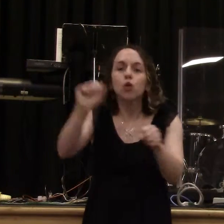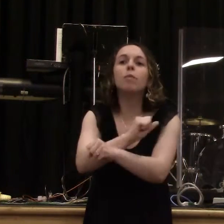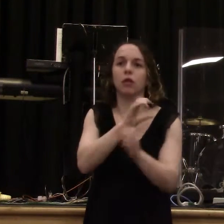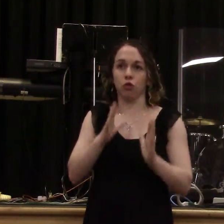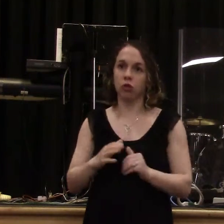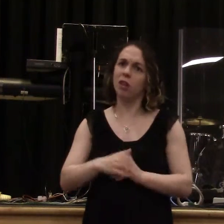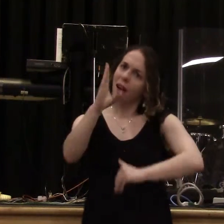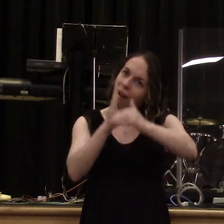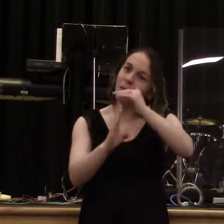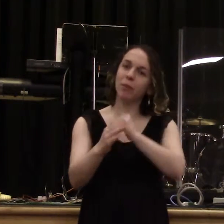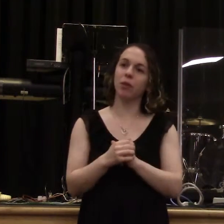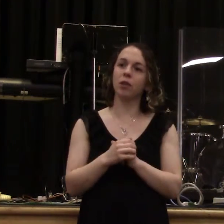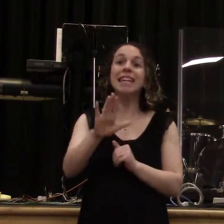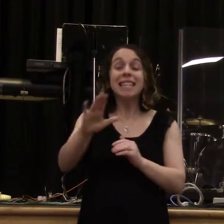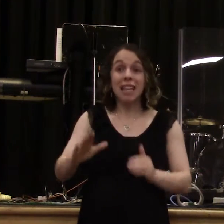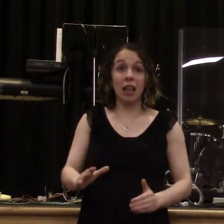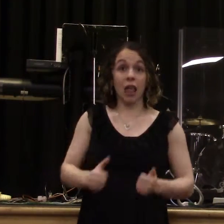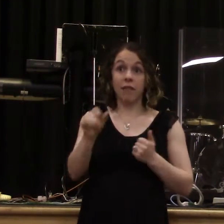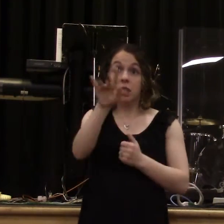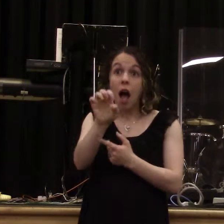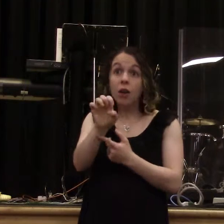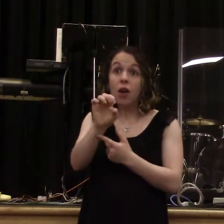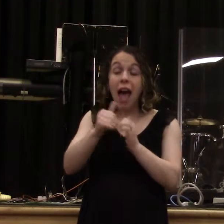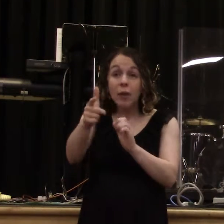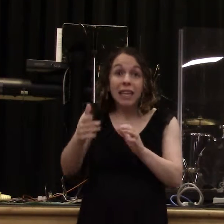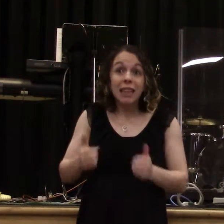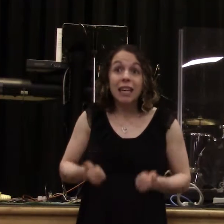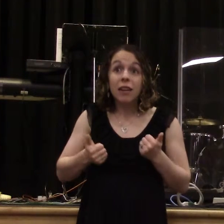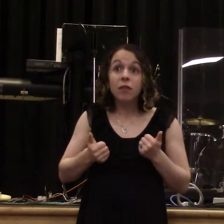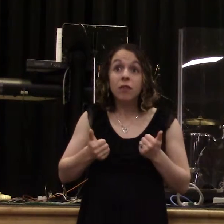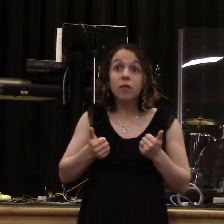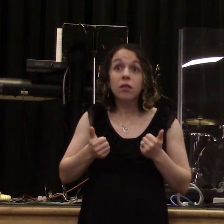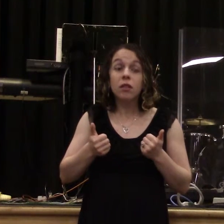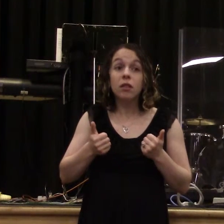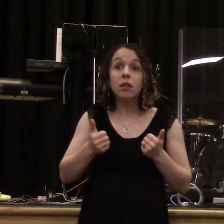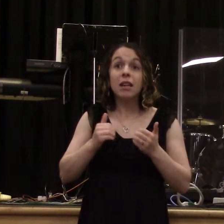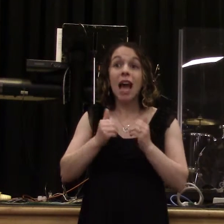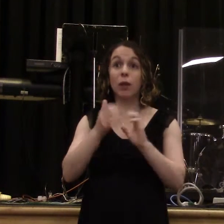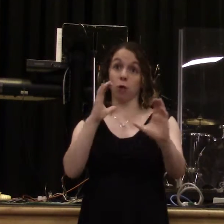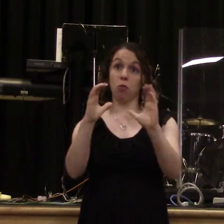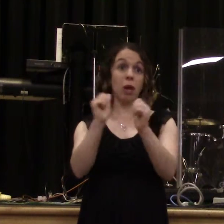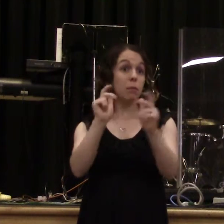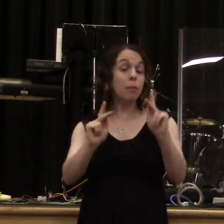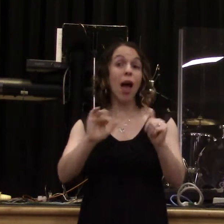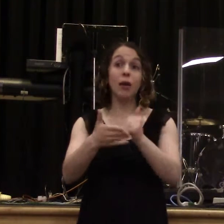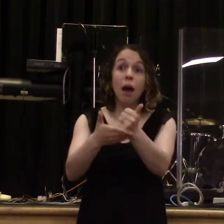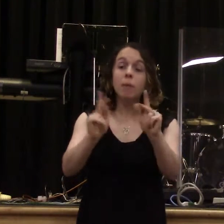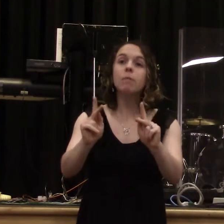lifestyle and their heart. Be enamored by their sacrifices. It says, she